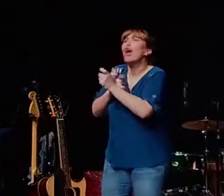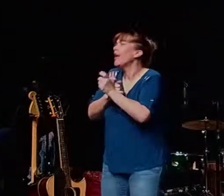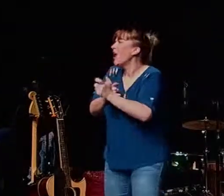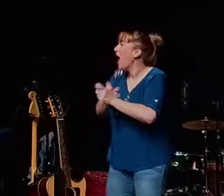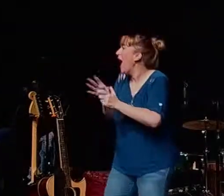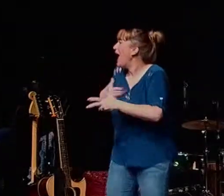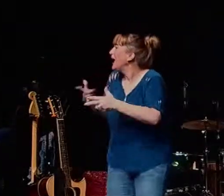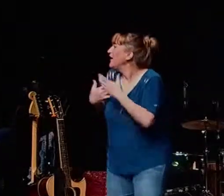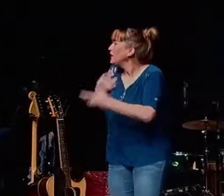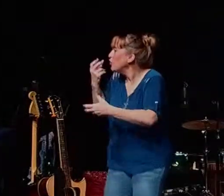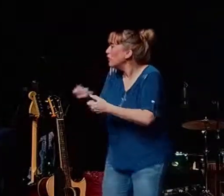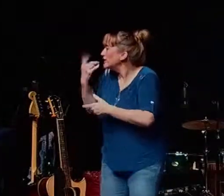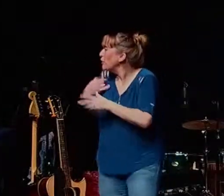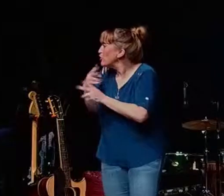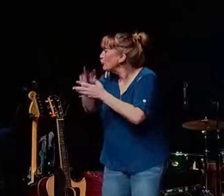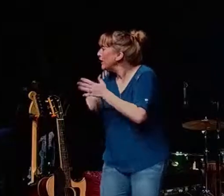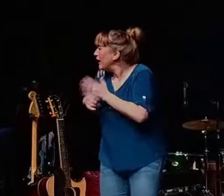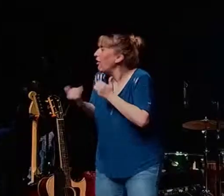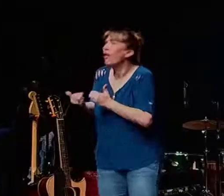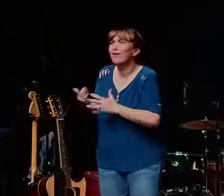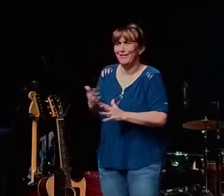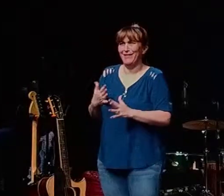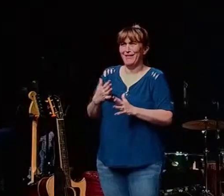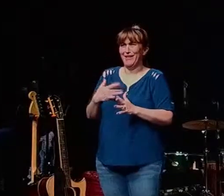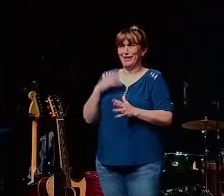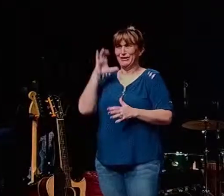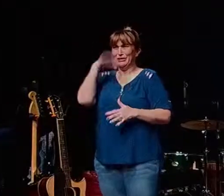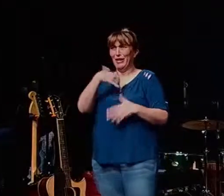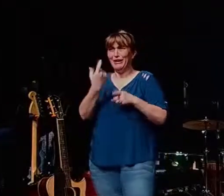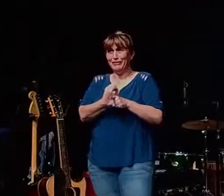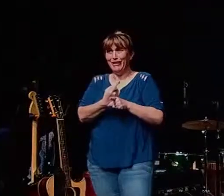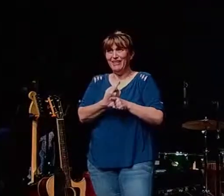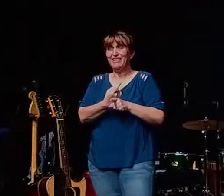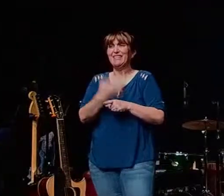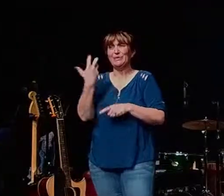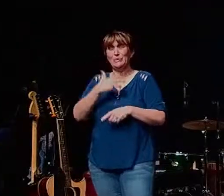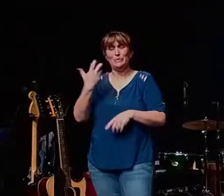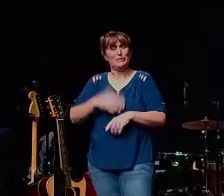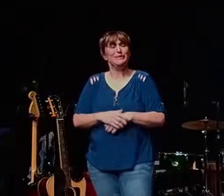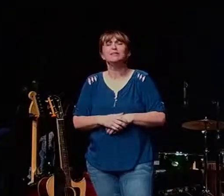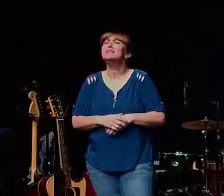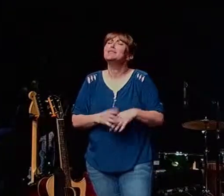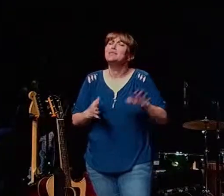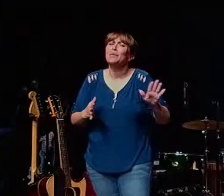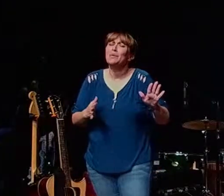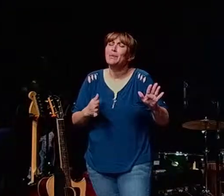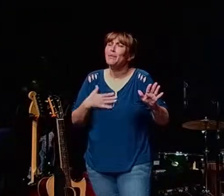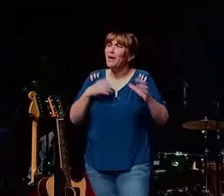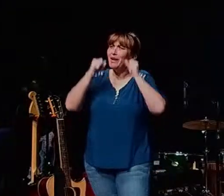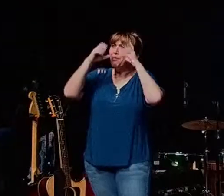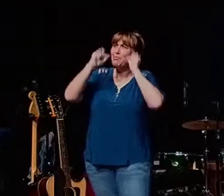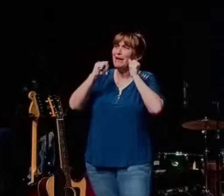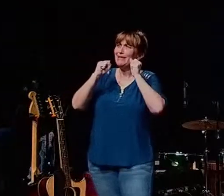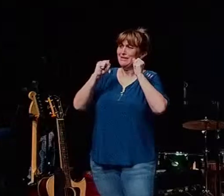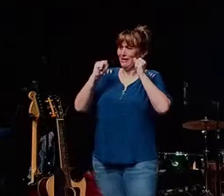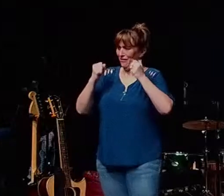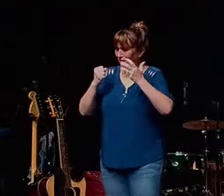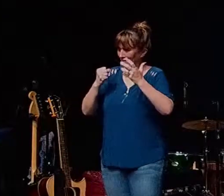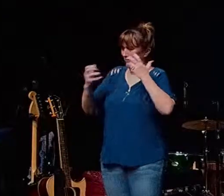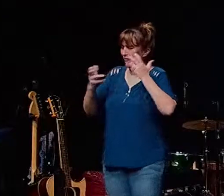the dude how did that look like right what i mean what an amazing exchange